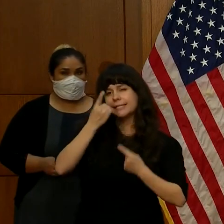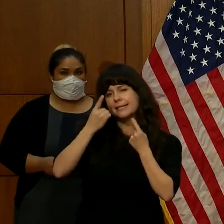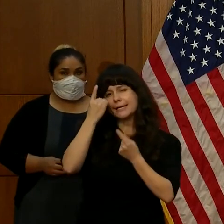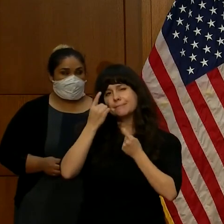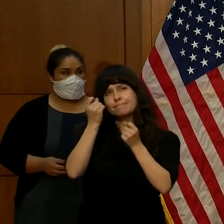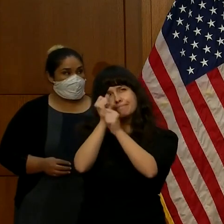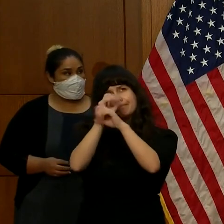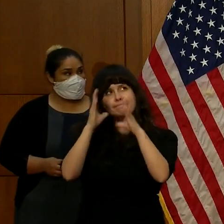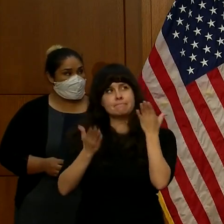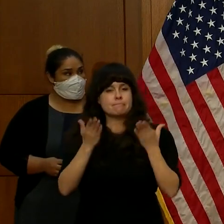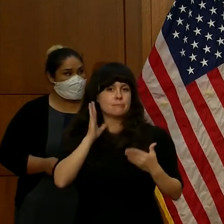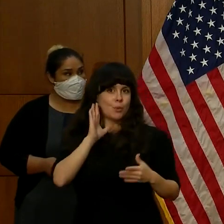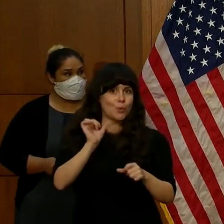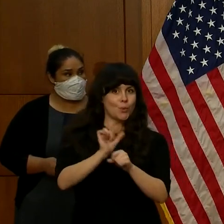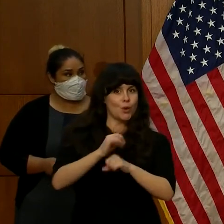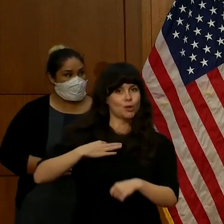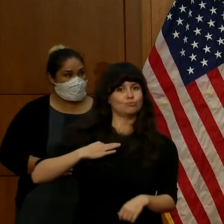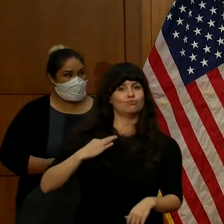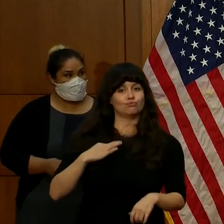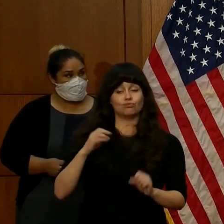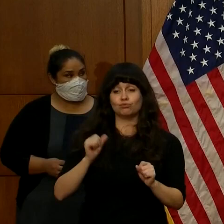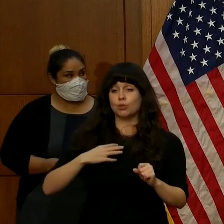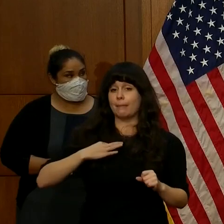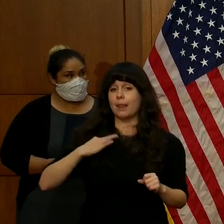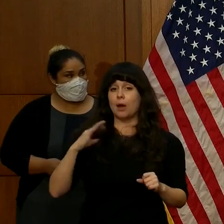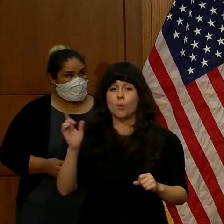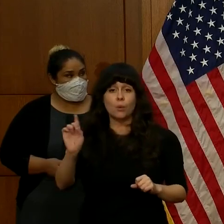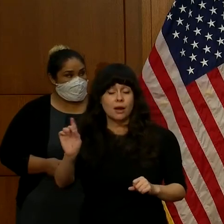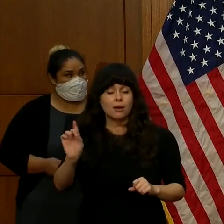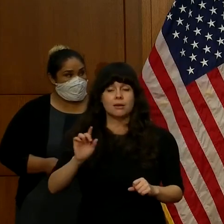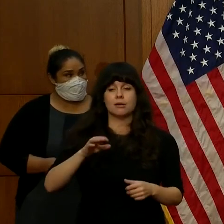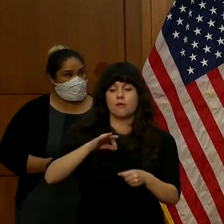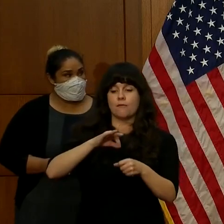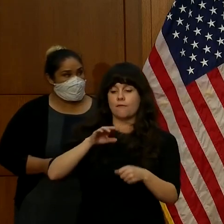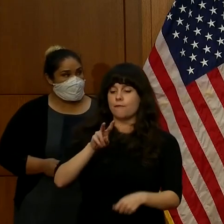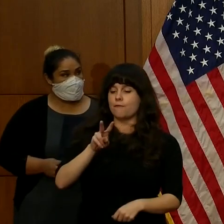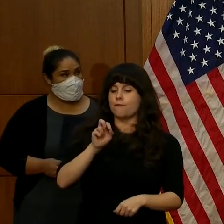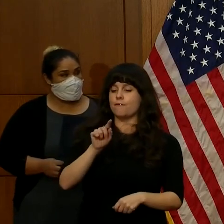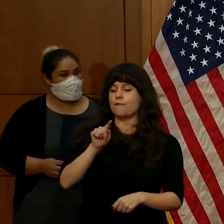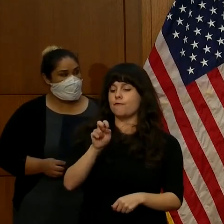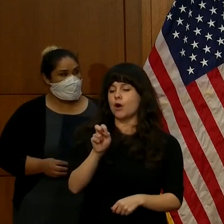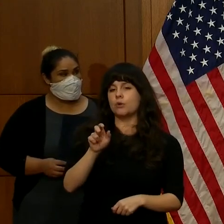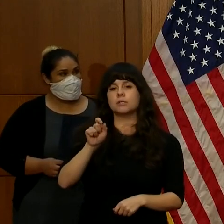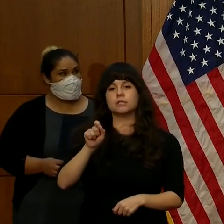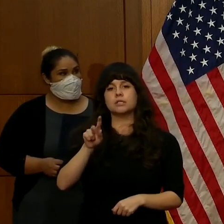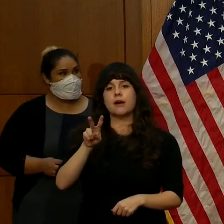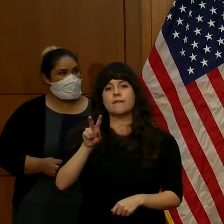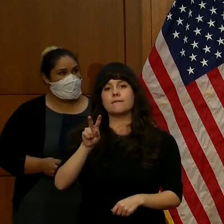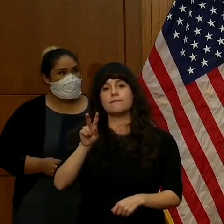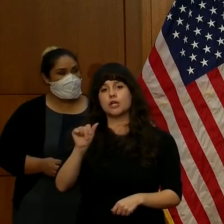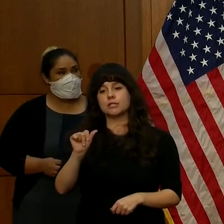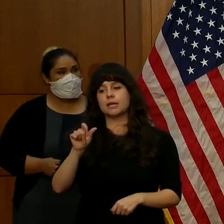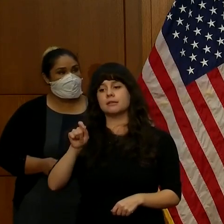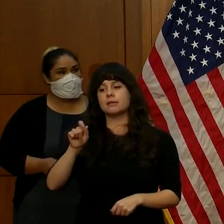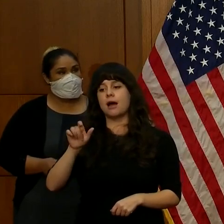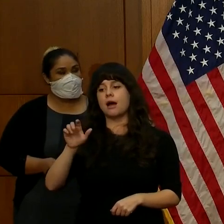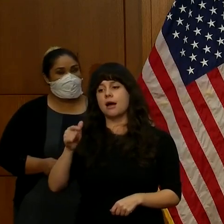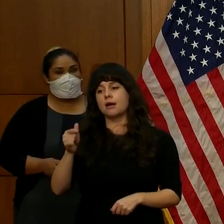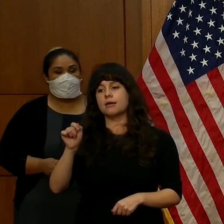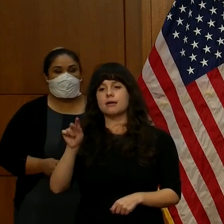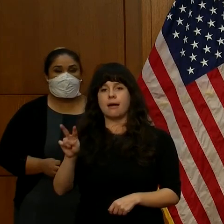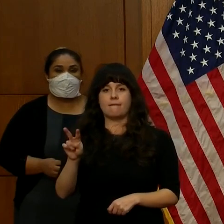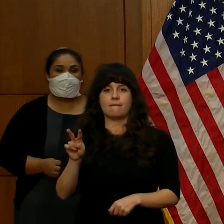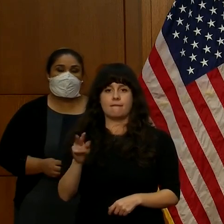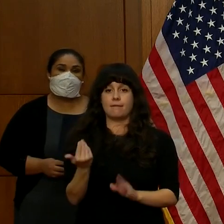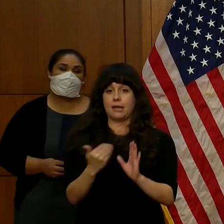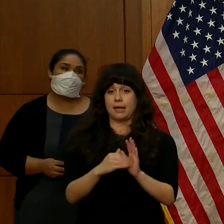on election day. You can apply at vote.virginia.gov. So that's vote